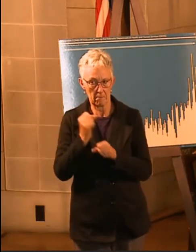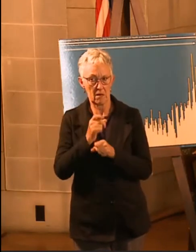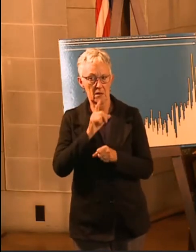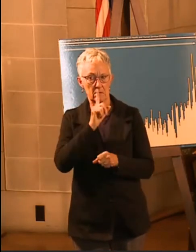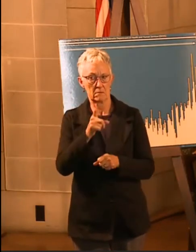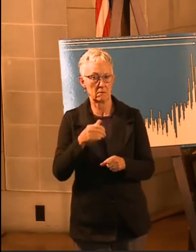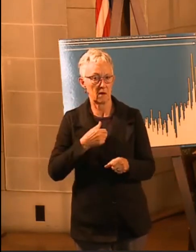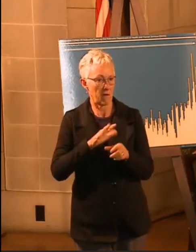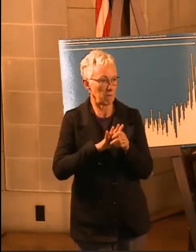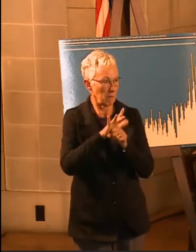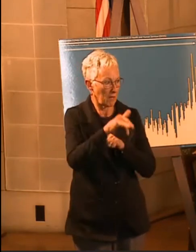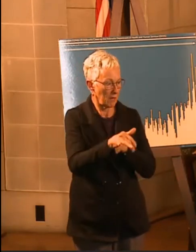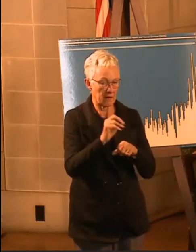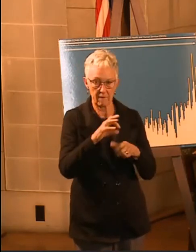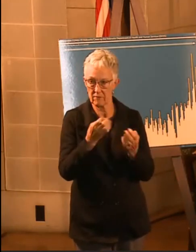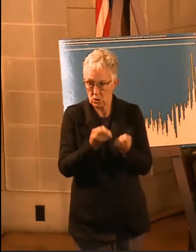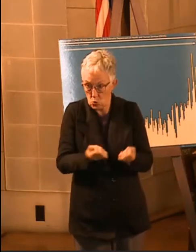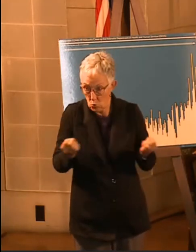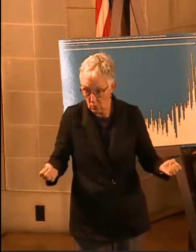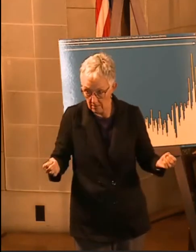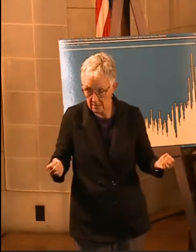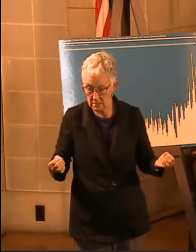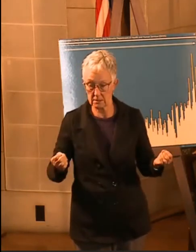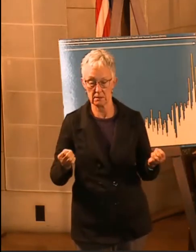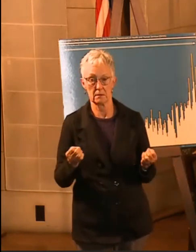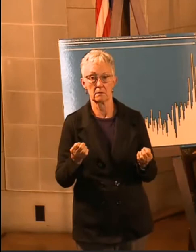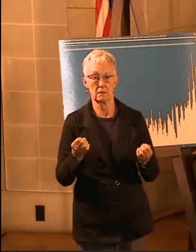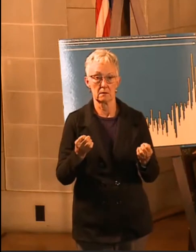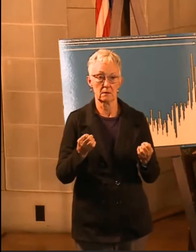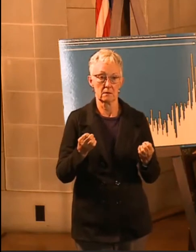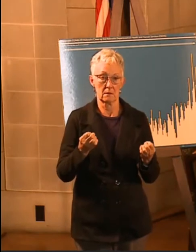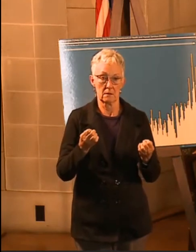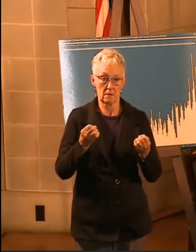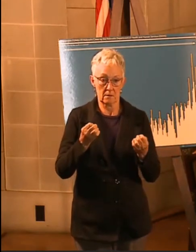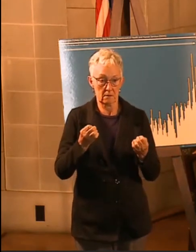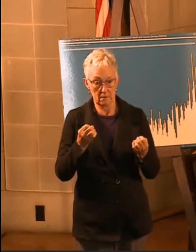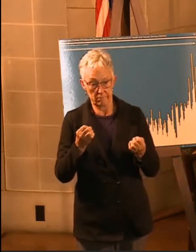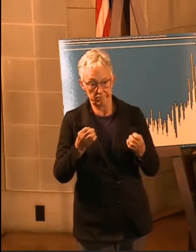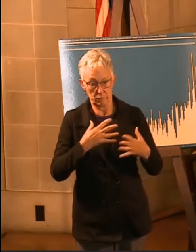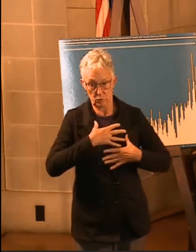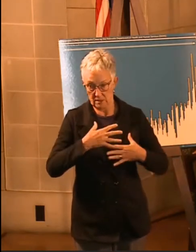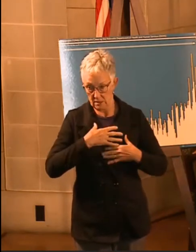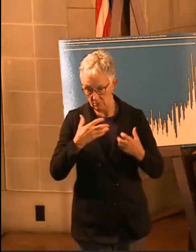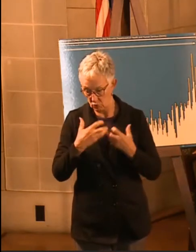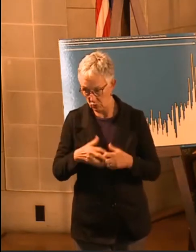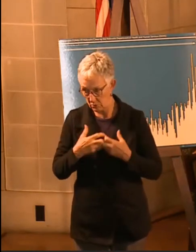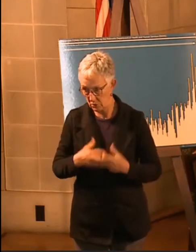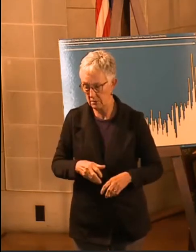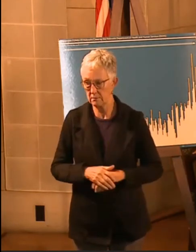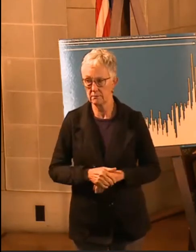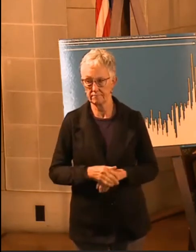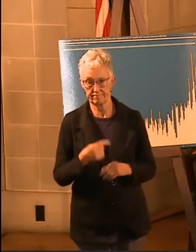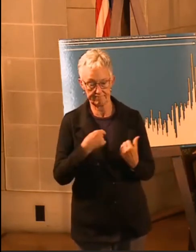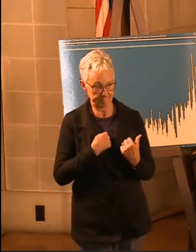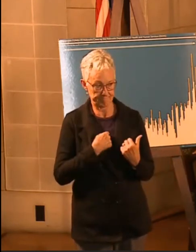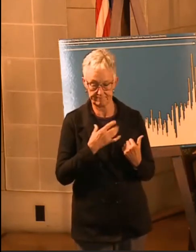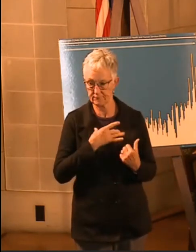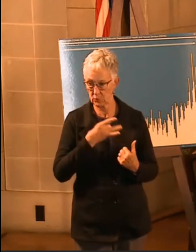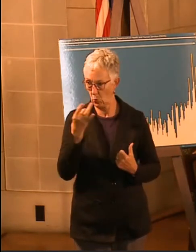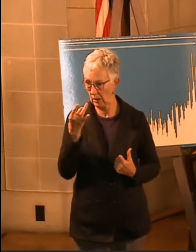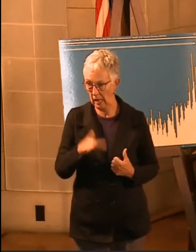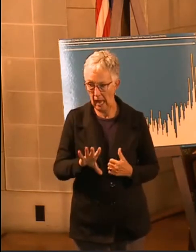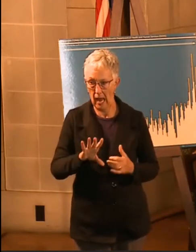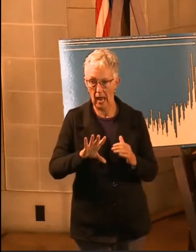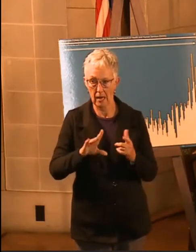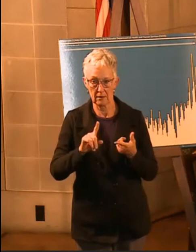Now, it's pained me to put in place these restrictions on people's personal liberty and for government to tell